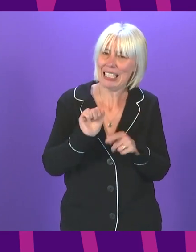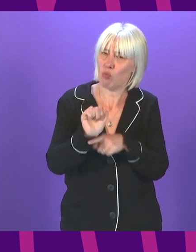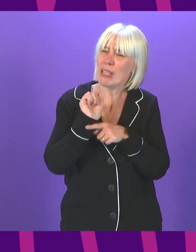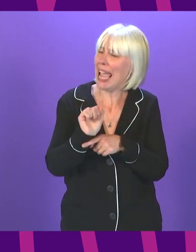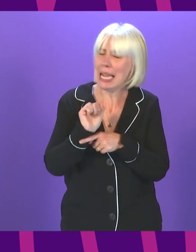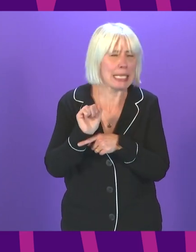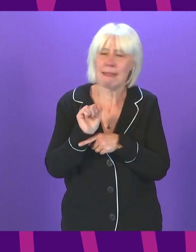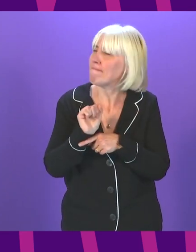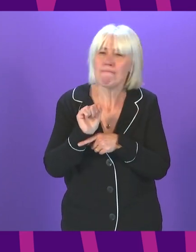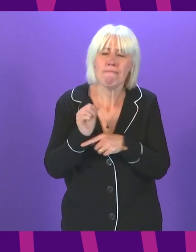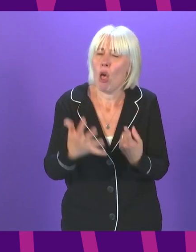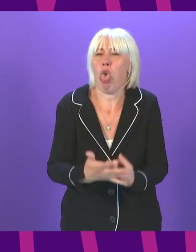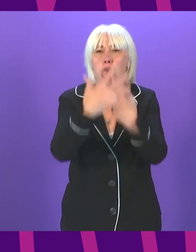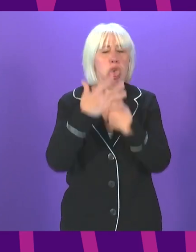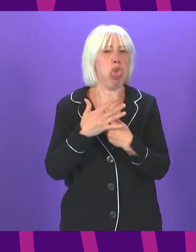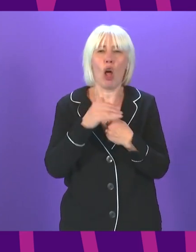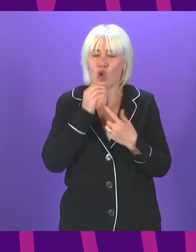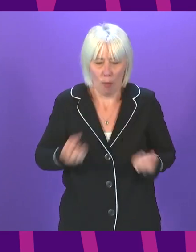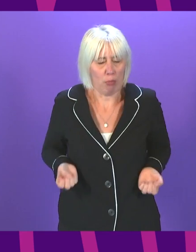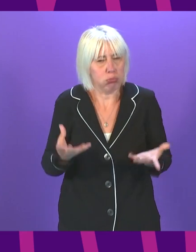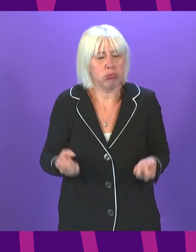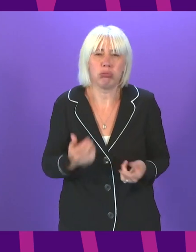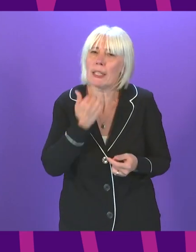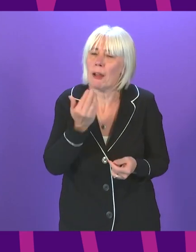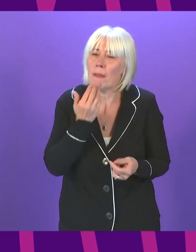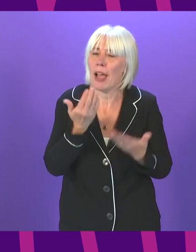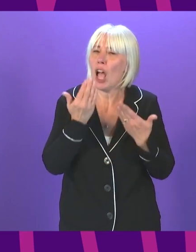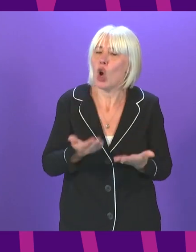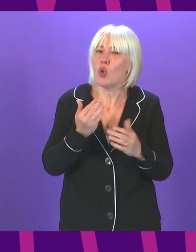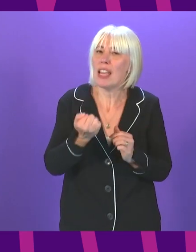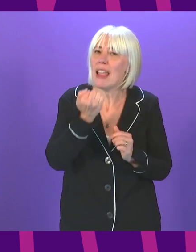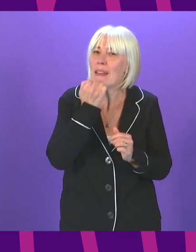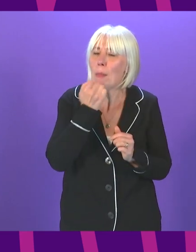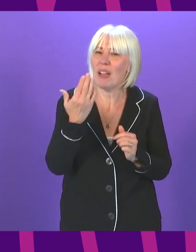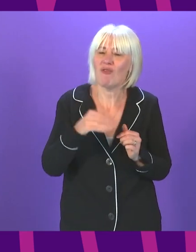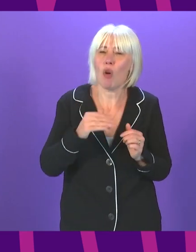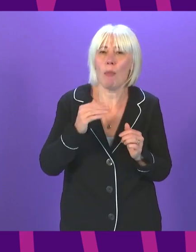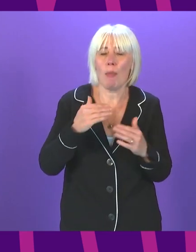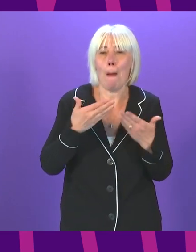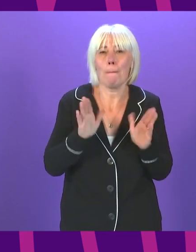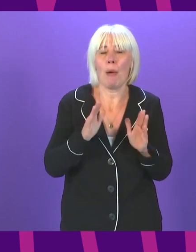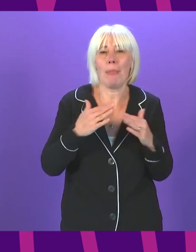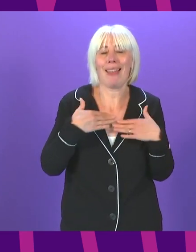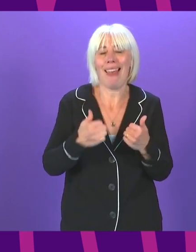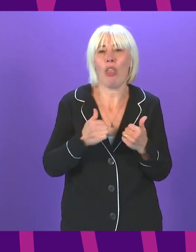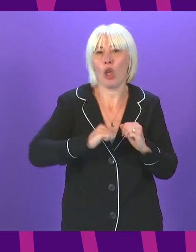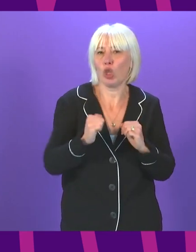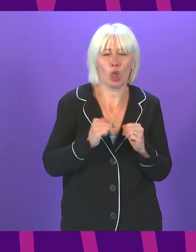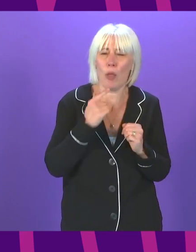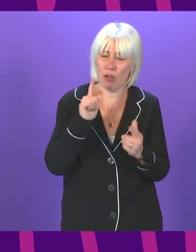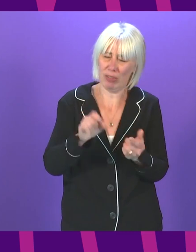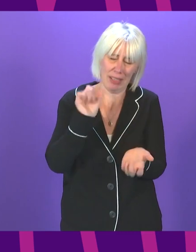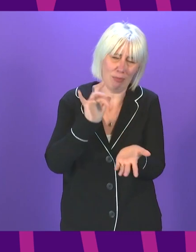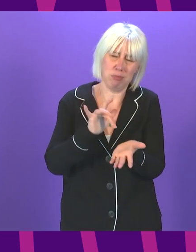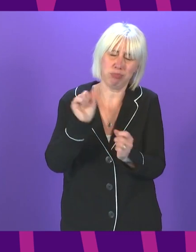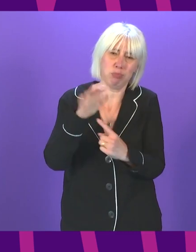-resourced. Today's contact tracing figures from Public Health Scotland expose the real difficulties at the heart of Test and Protect. In the